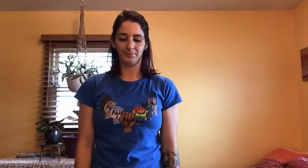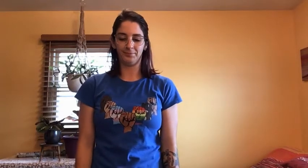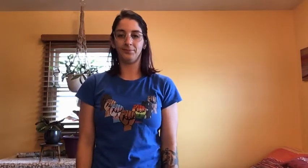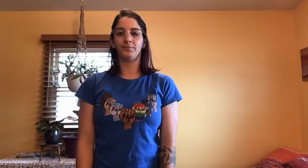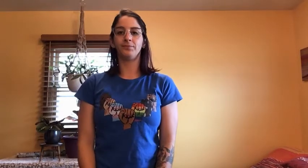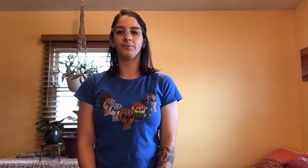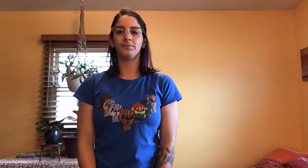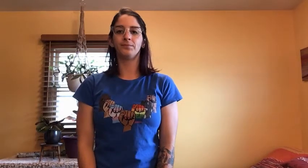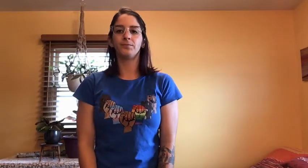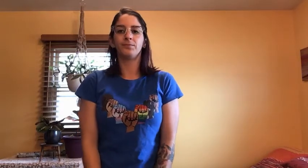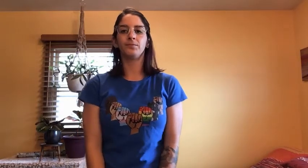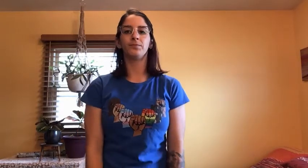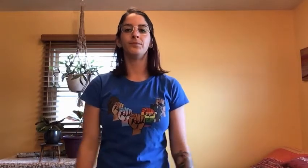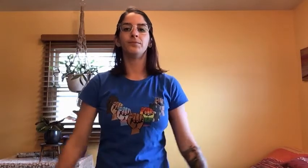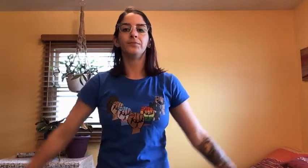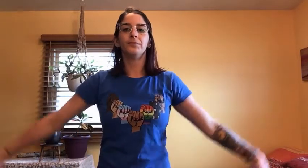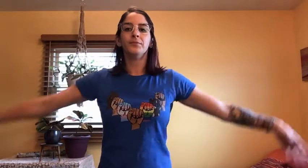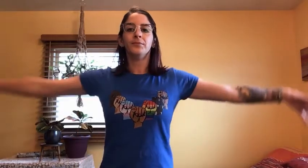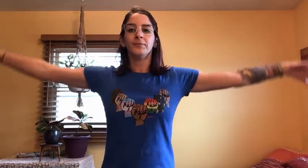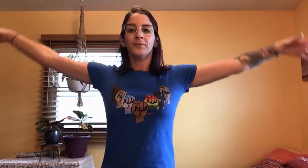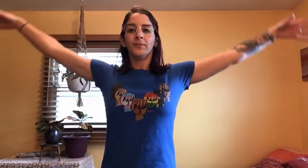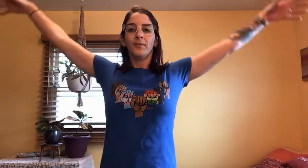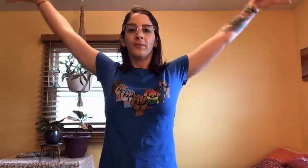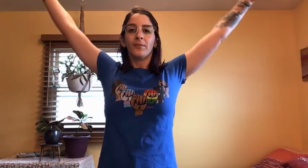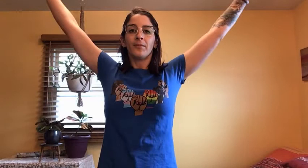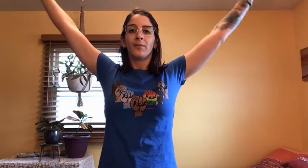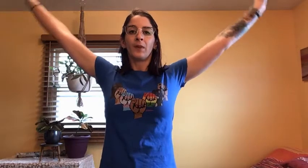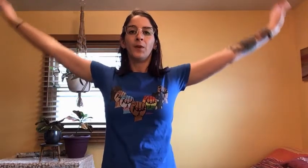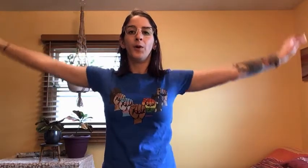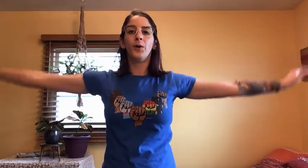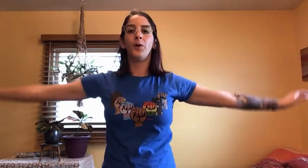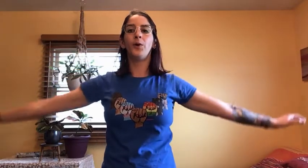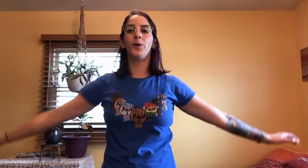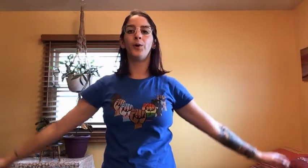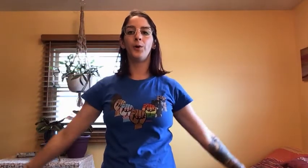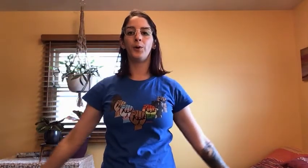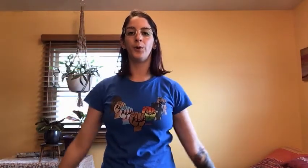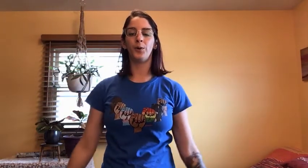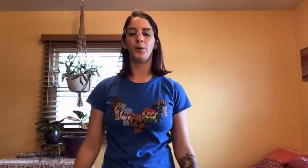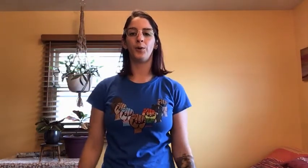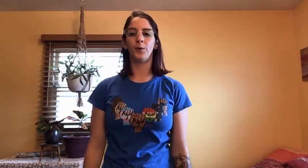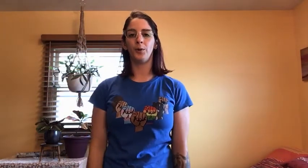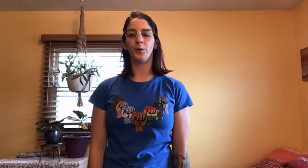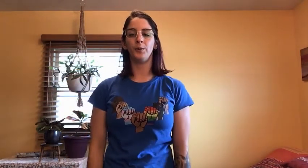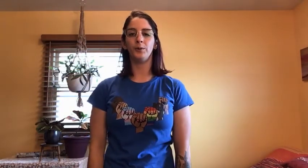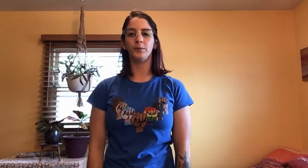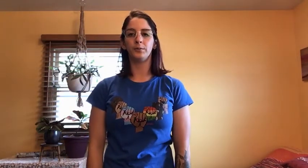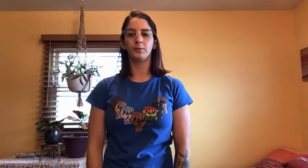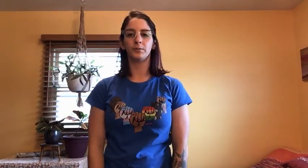For the butterfly breath, raise your arms up as you breathe in, and lower them as you breathe out, like a butterfly flying